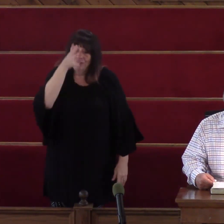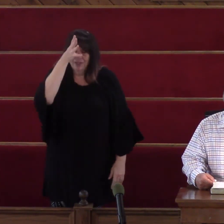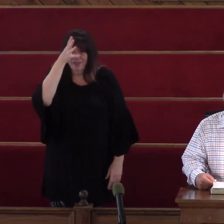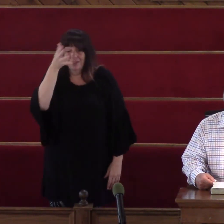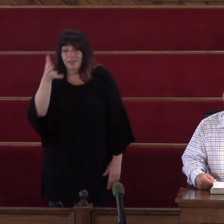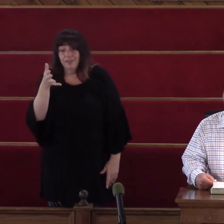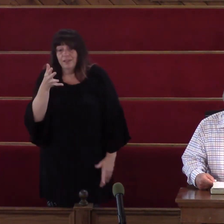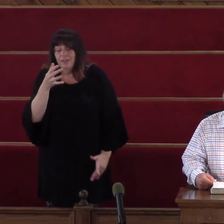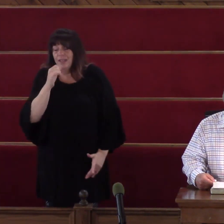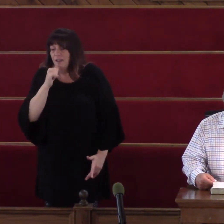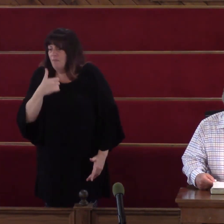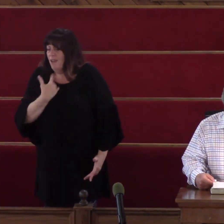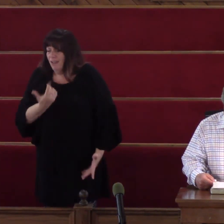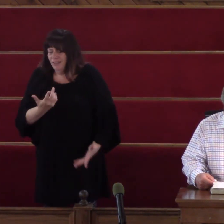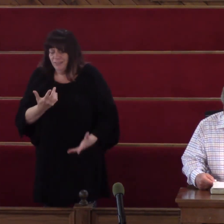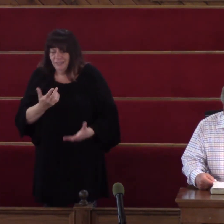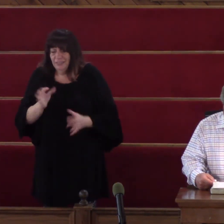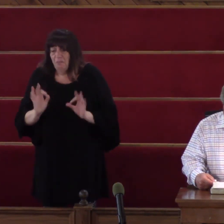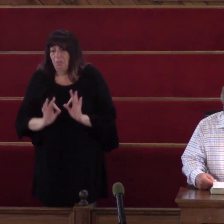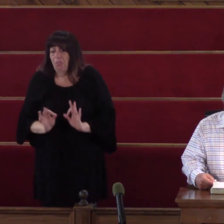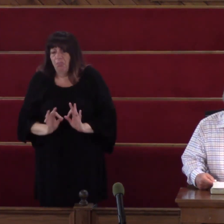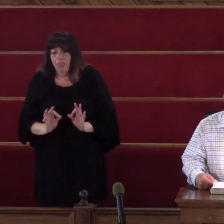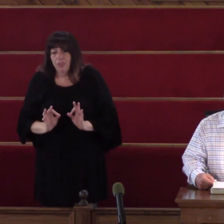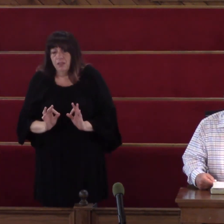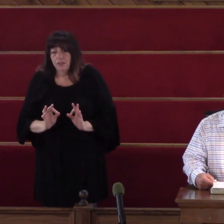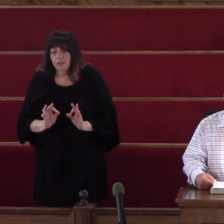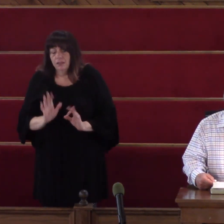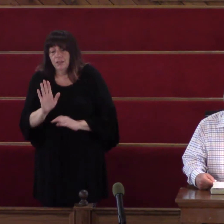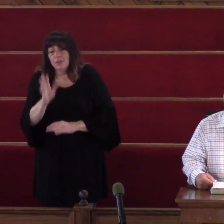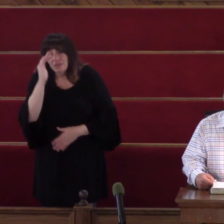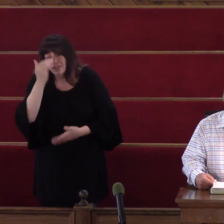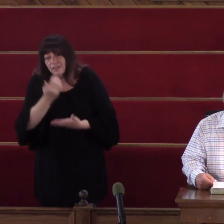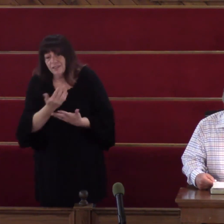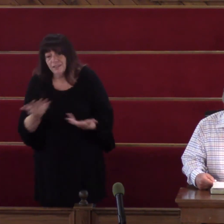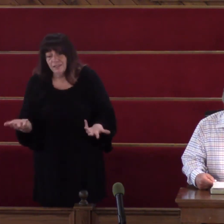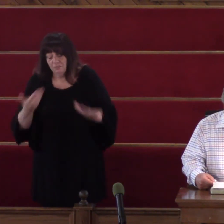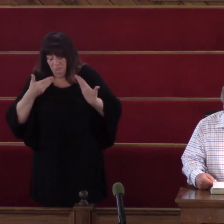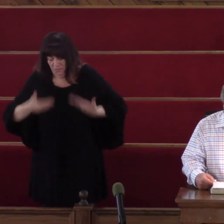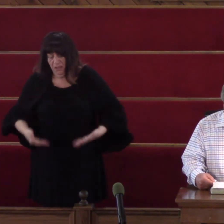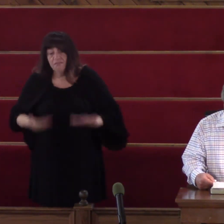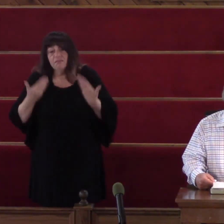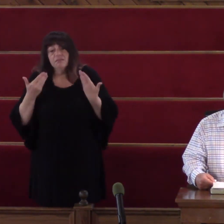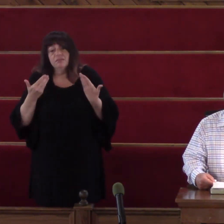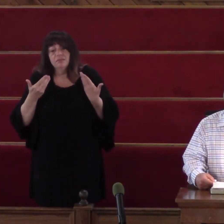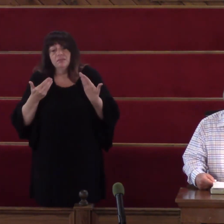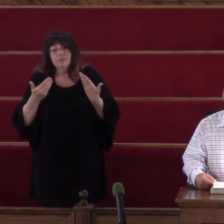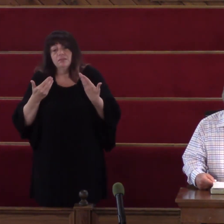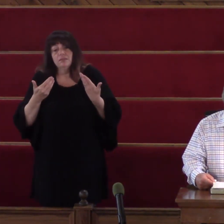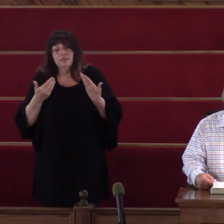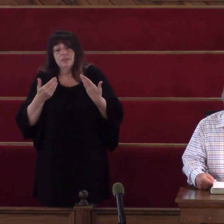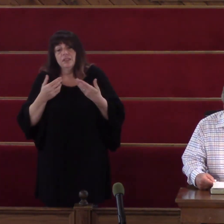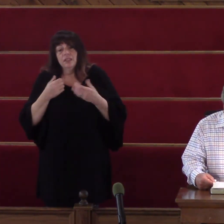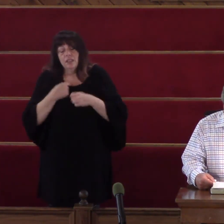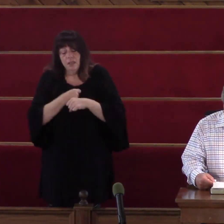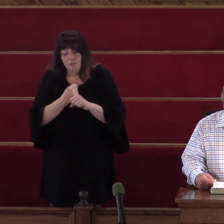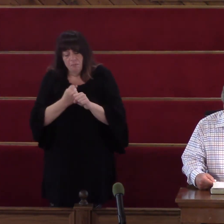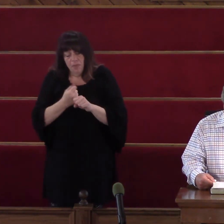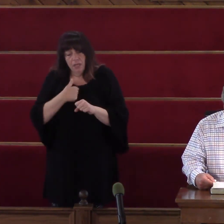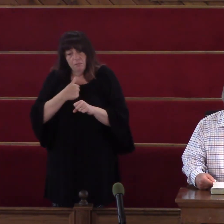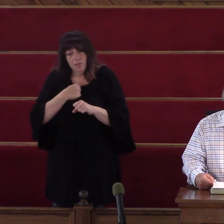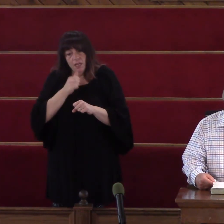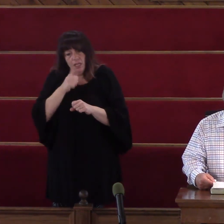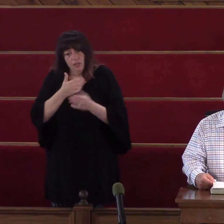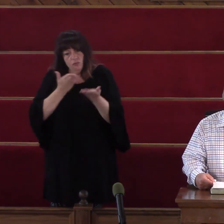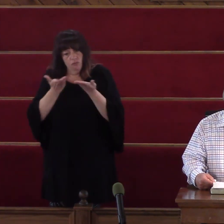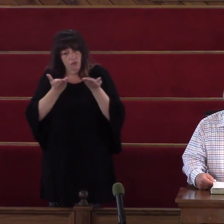To be Called Thy Son Make Me One One Thy Hired Servants And